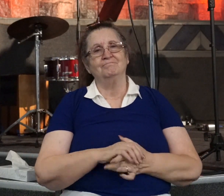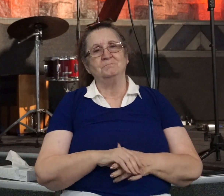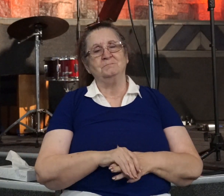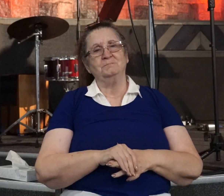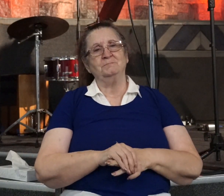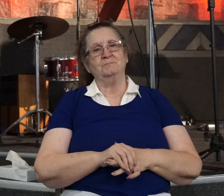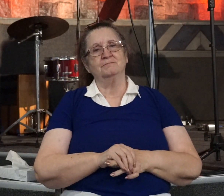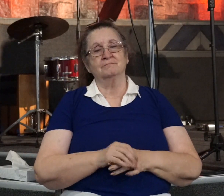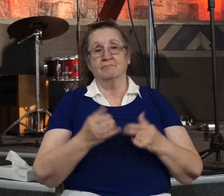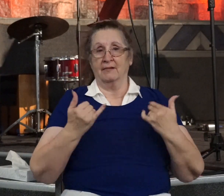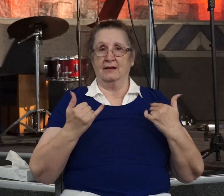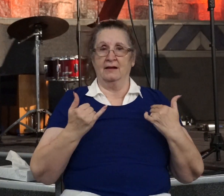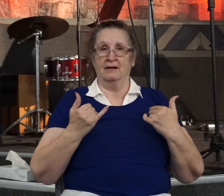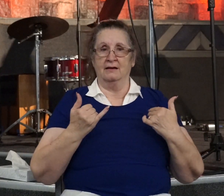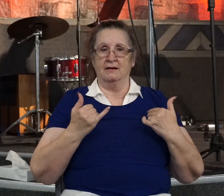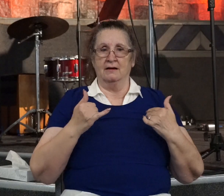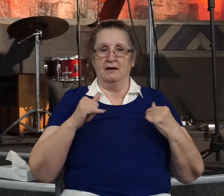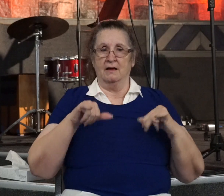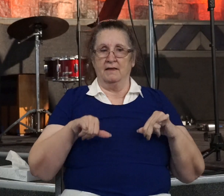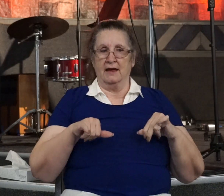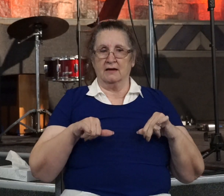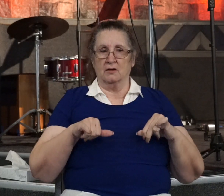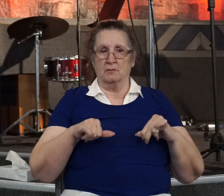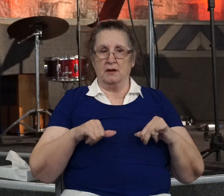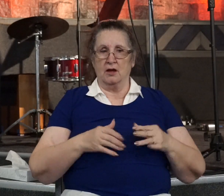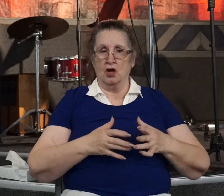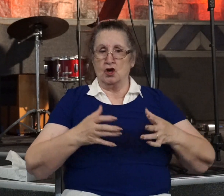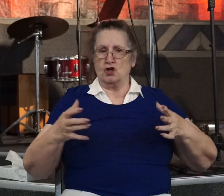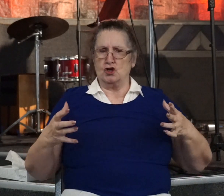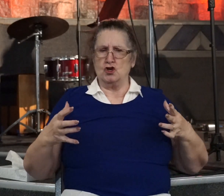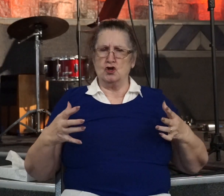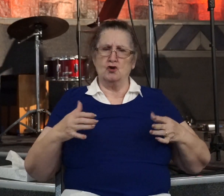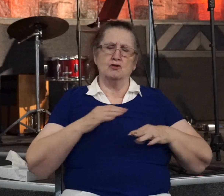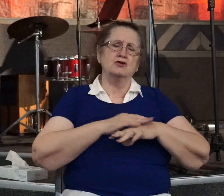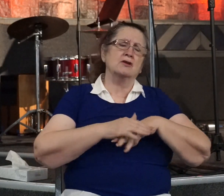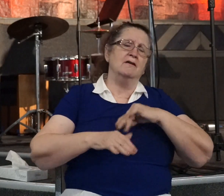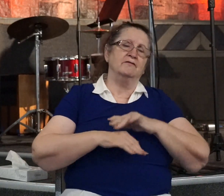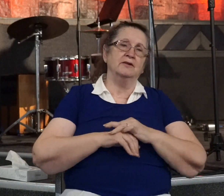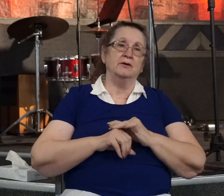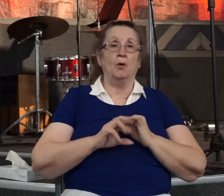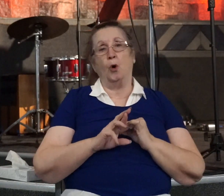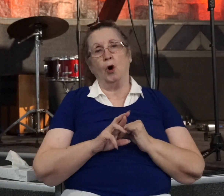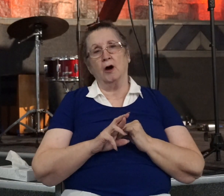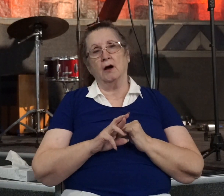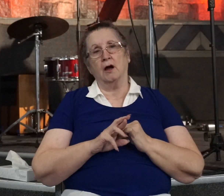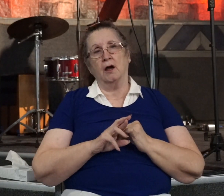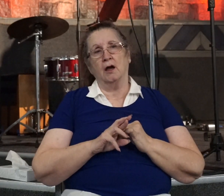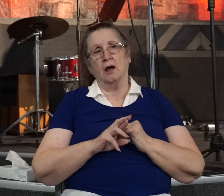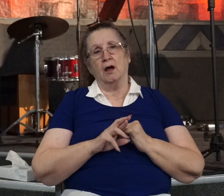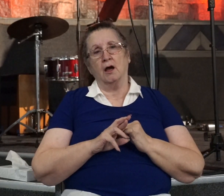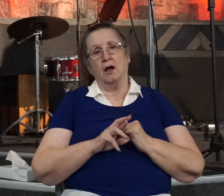Now, that can either be a tremendous comfort. Or it can be something terrifying.